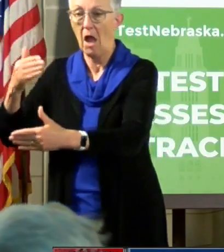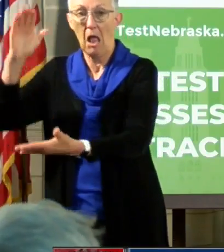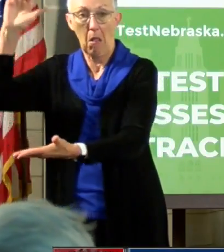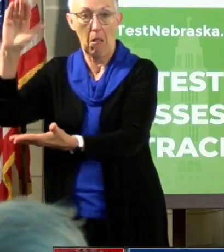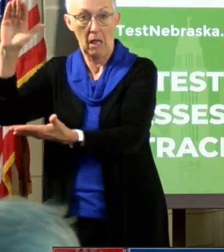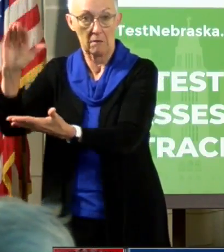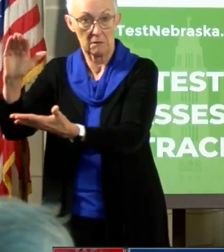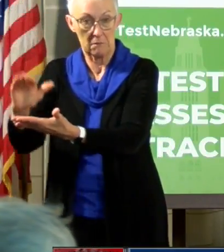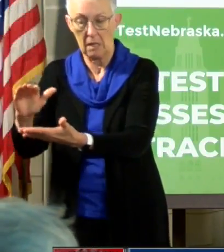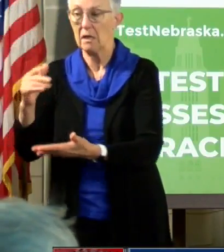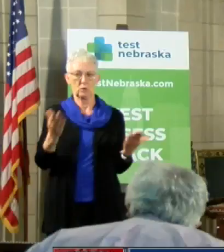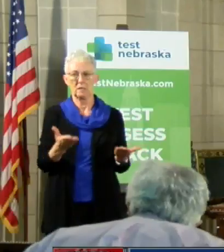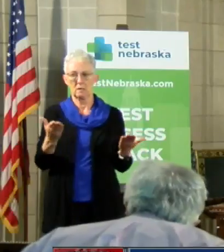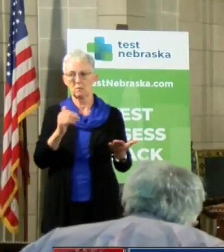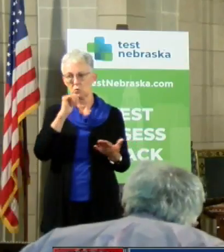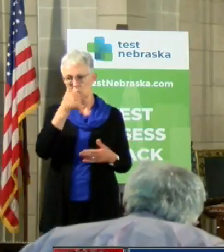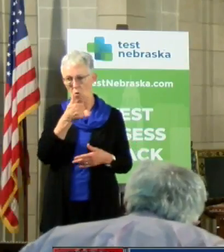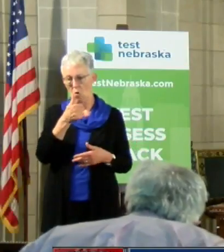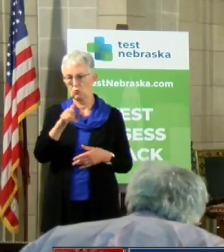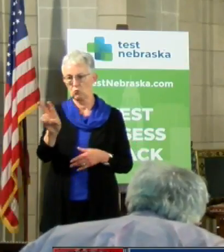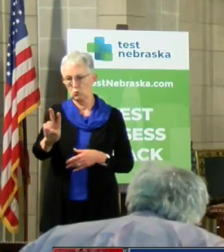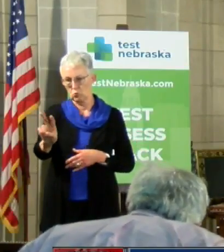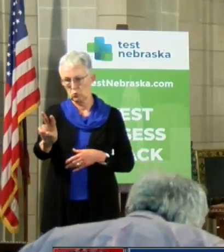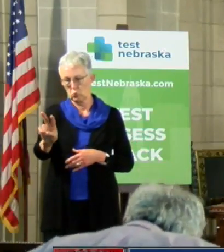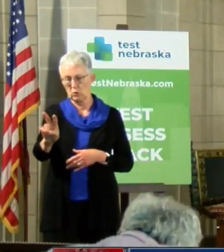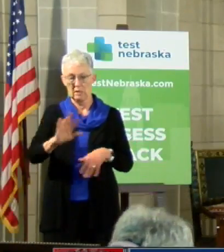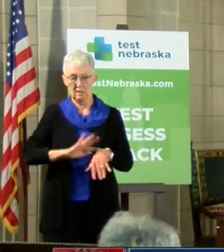we've had. Everybody's had to make adjustments in general. In Lincoln, John Kipper, 3 News Now. time. time.